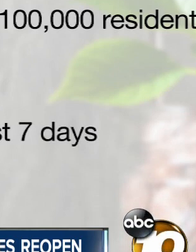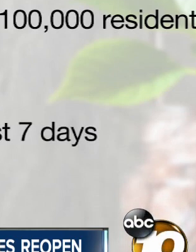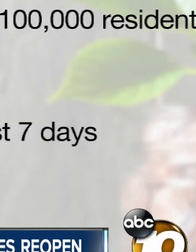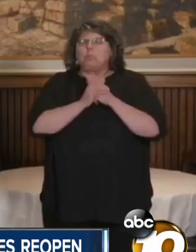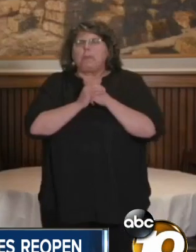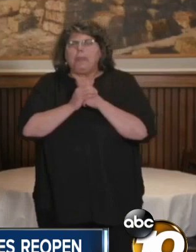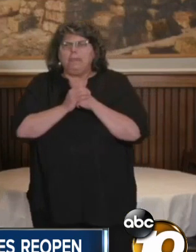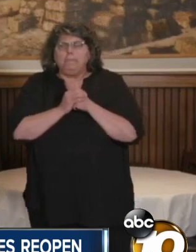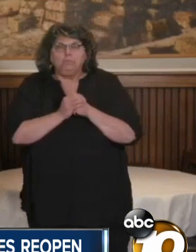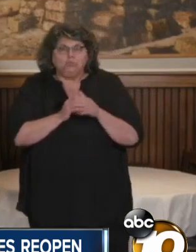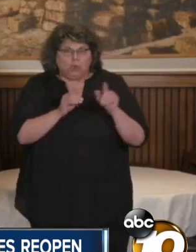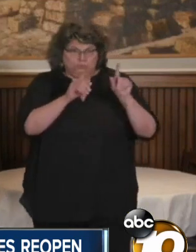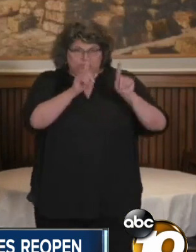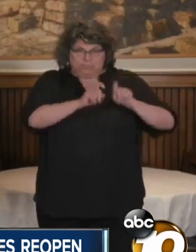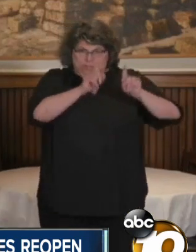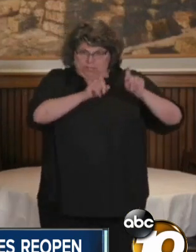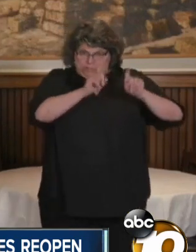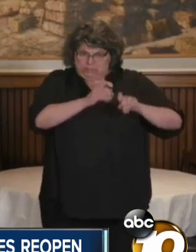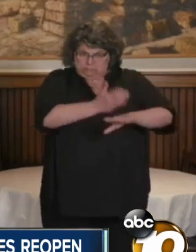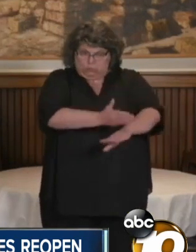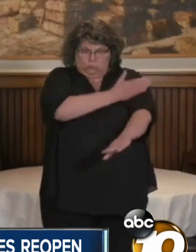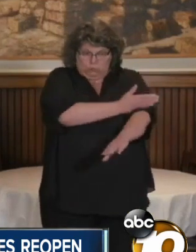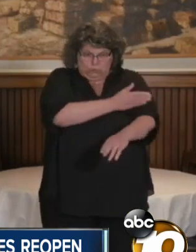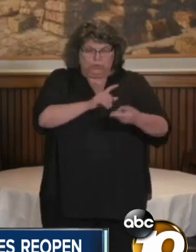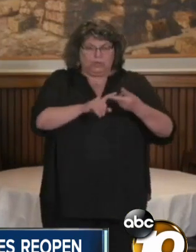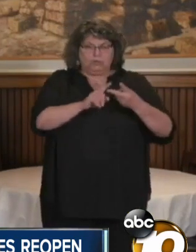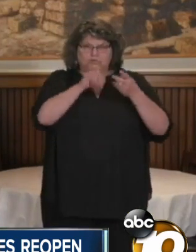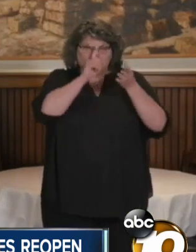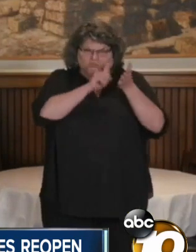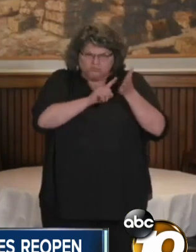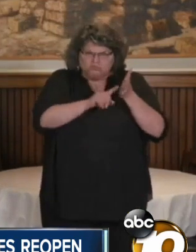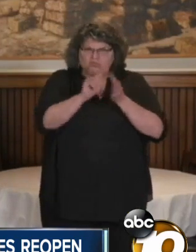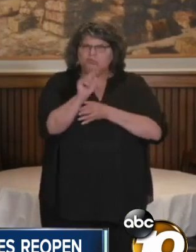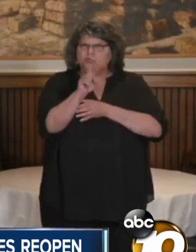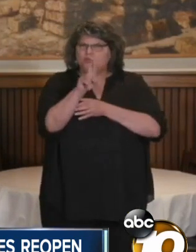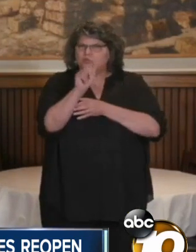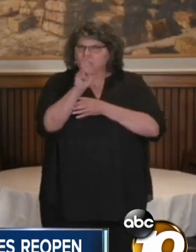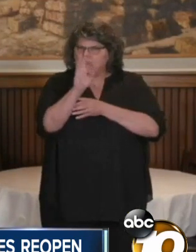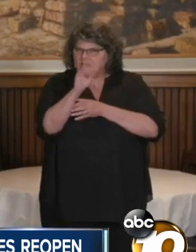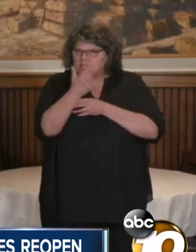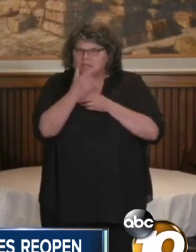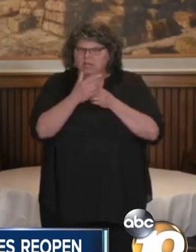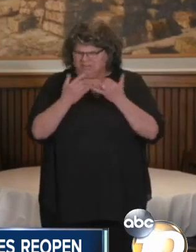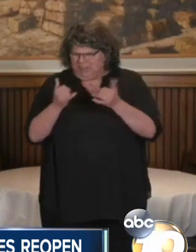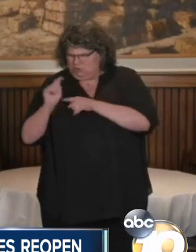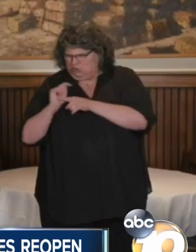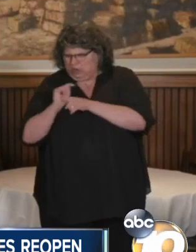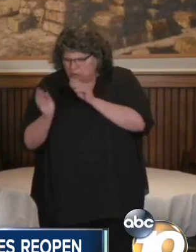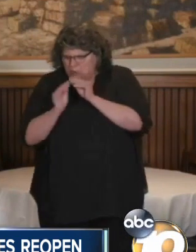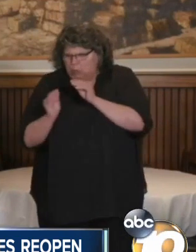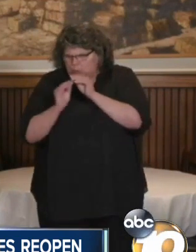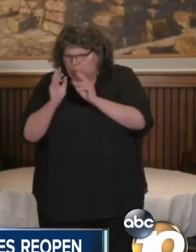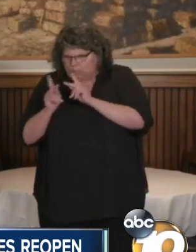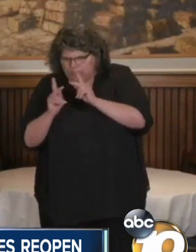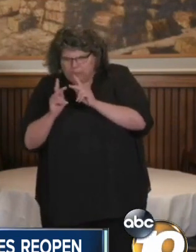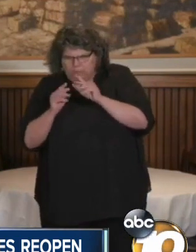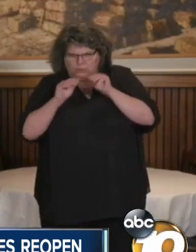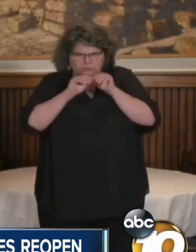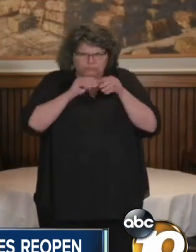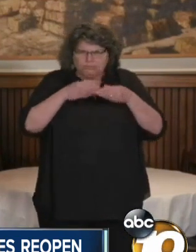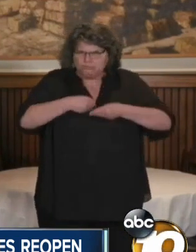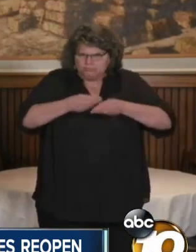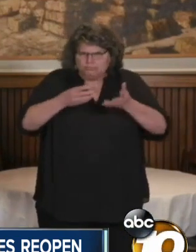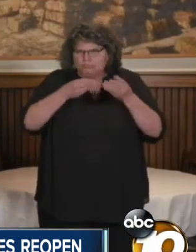past week. Testing is improving. Tracing, we are training and deploying our